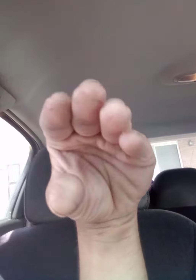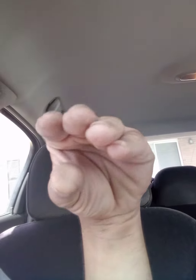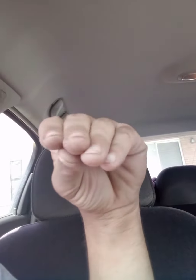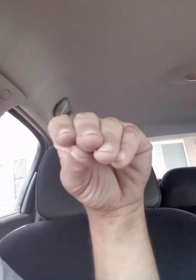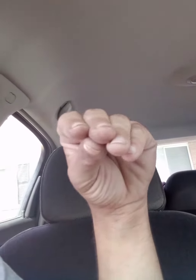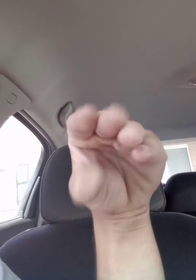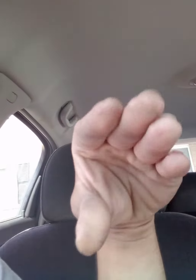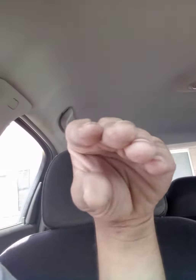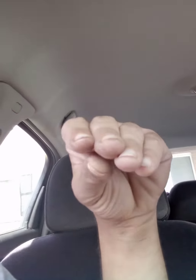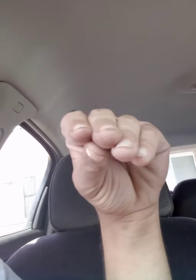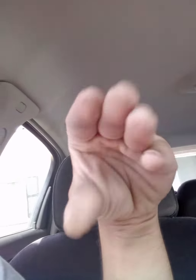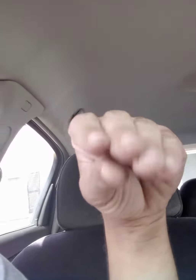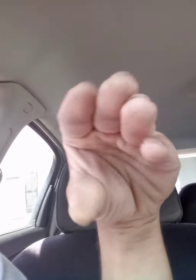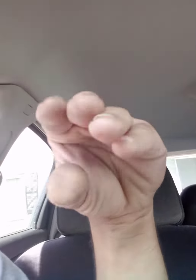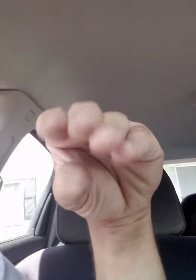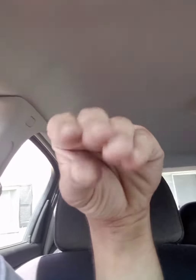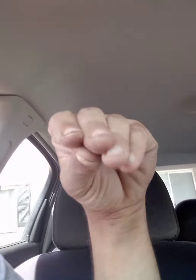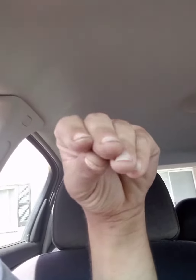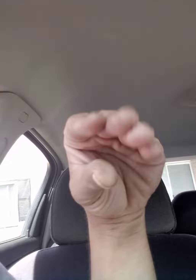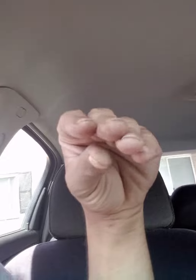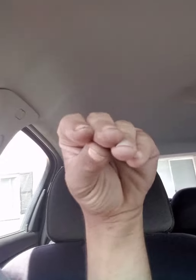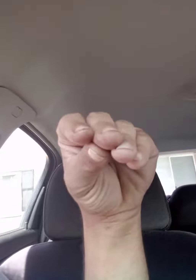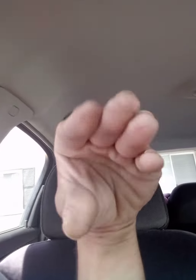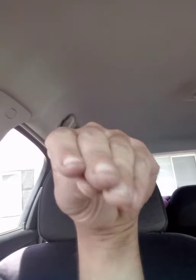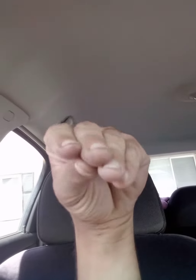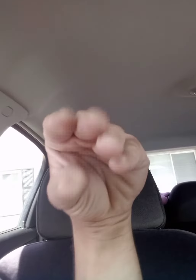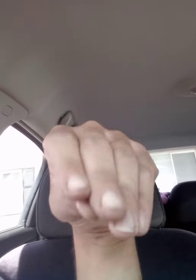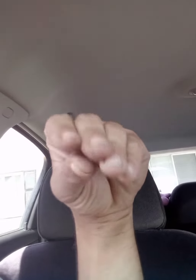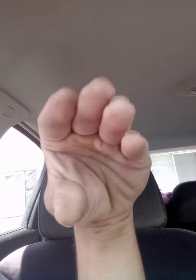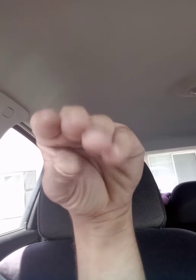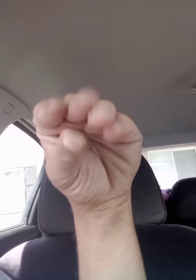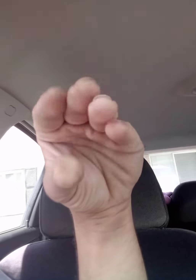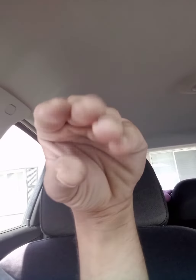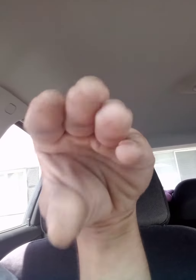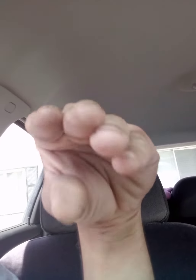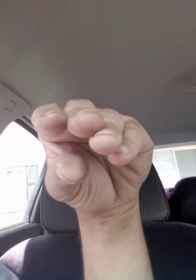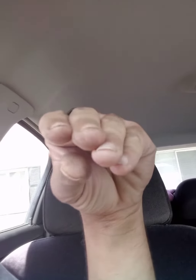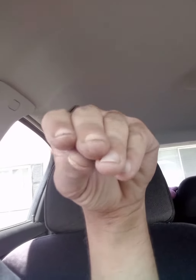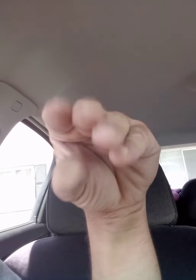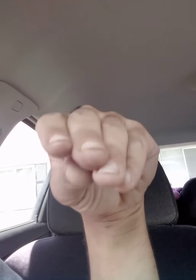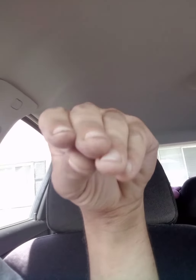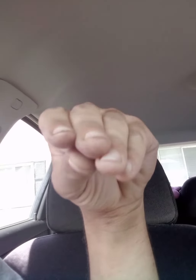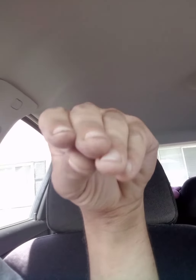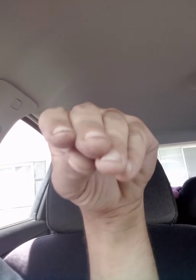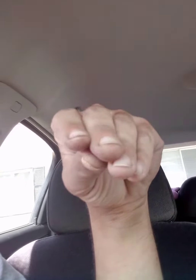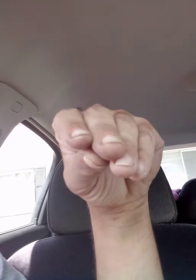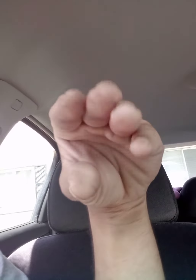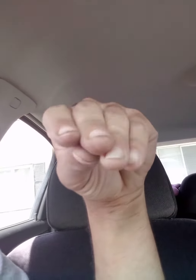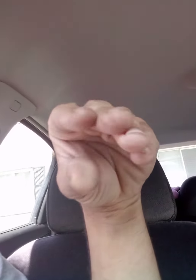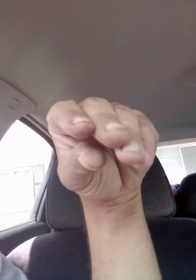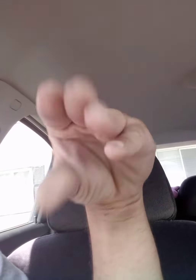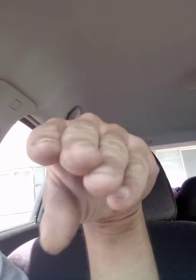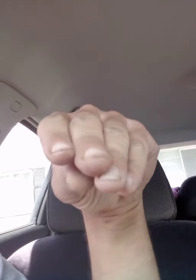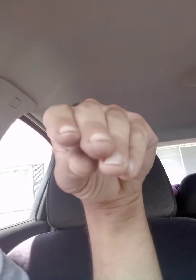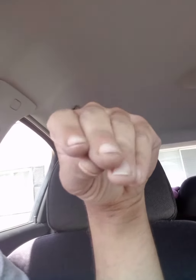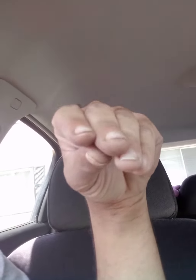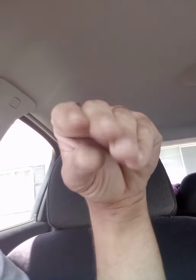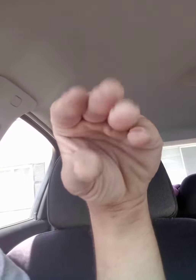the main your main purpose which is becoming the strongest version of yourself got now that's all the fuck it is you know i'm sorry for my filthy